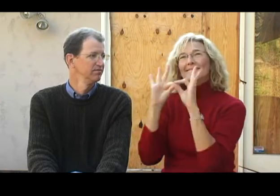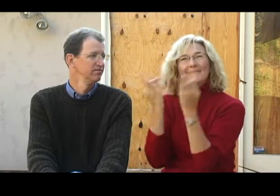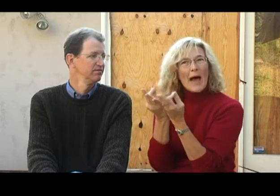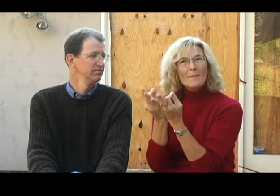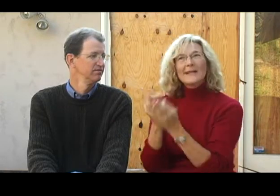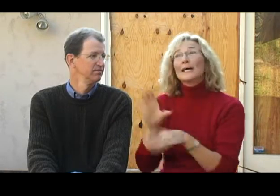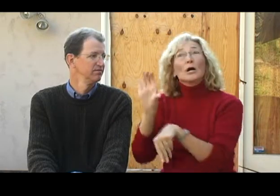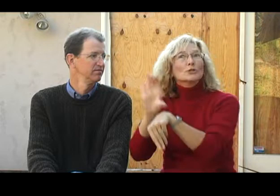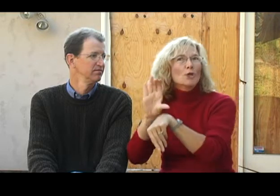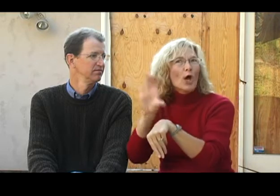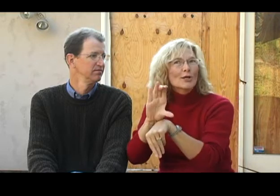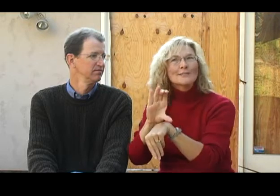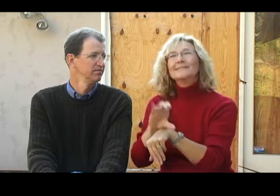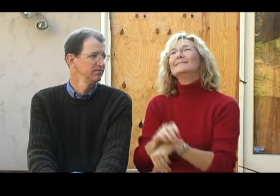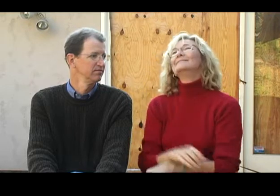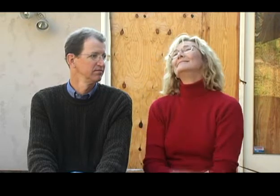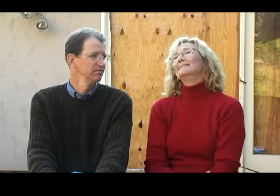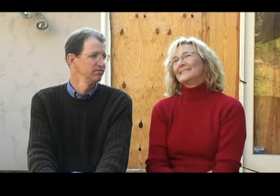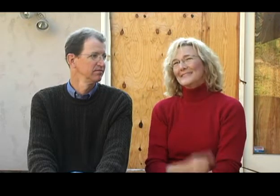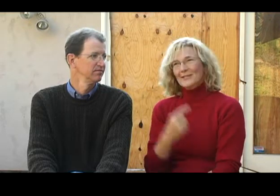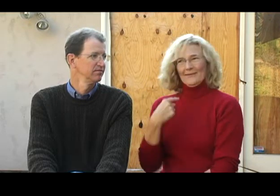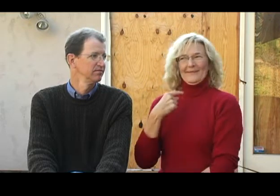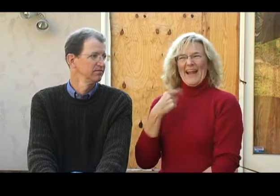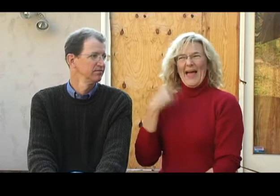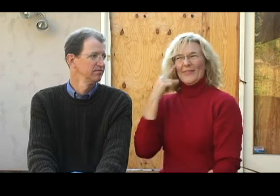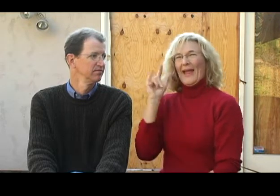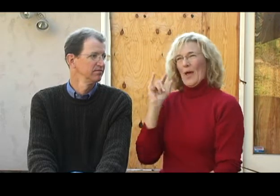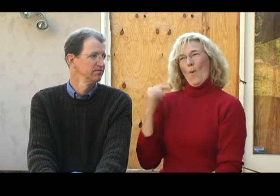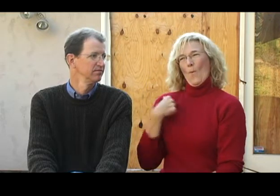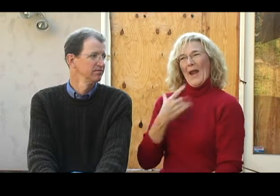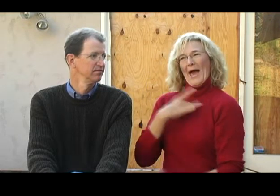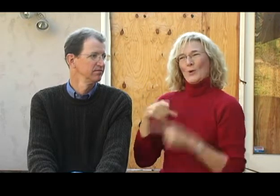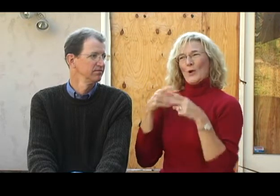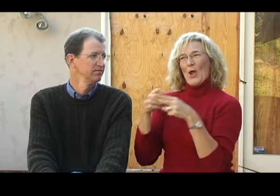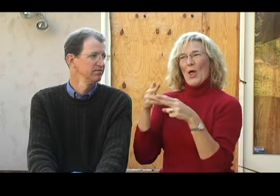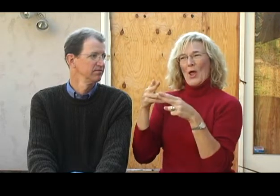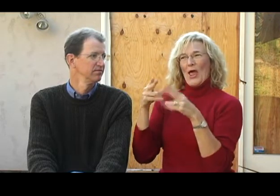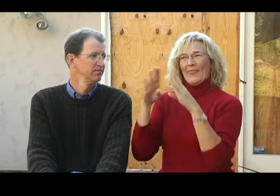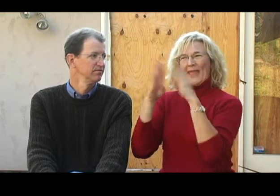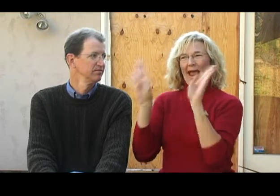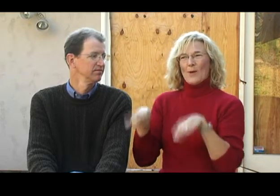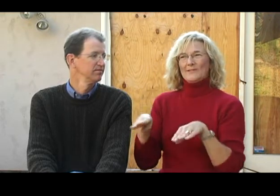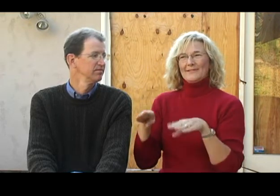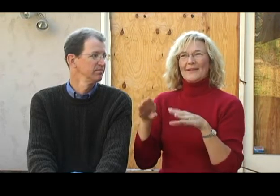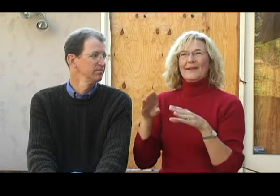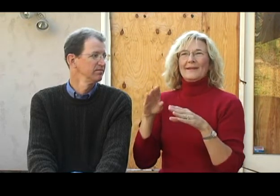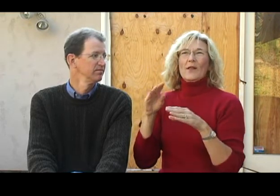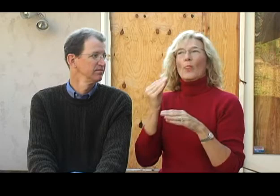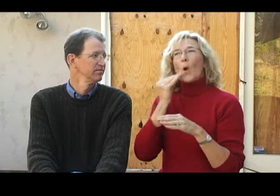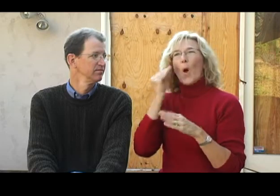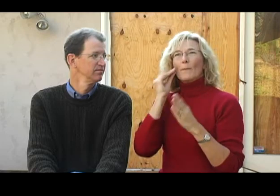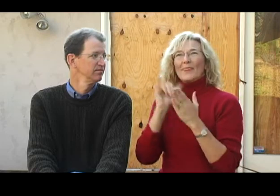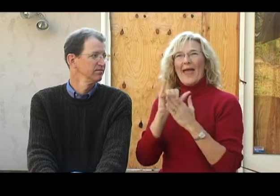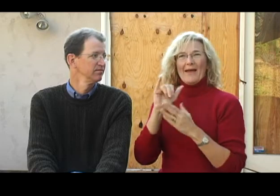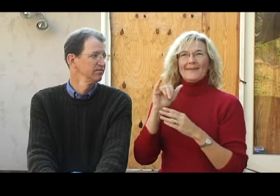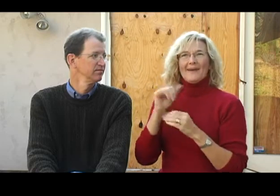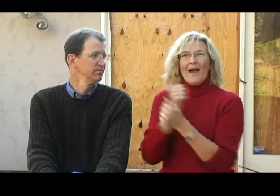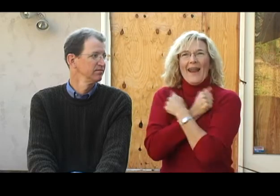friends, by families, the church. I think we really like to call the house the home that